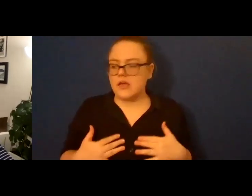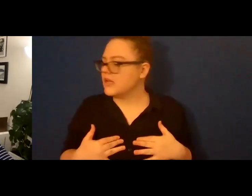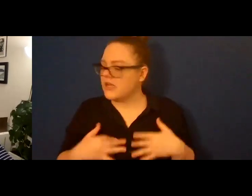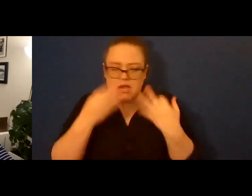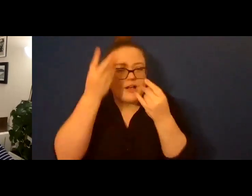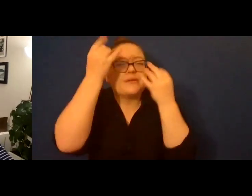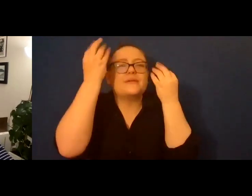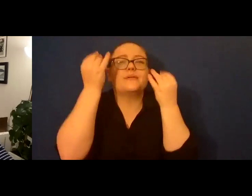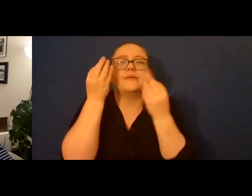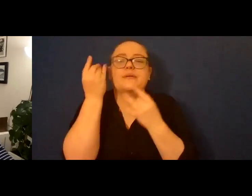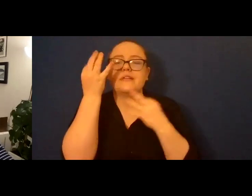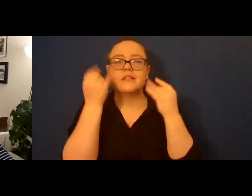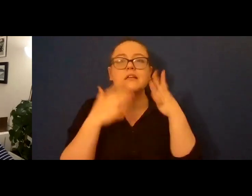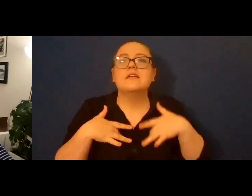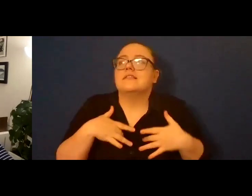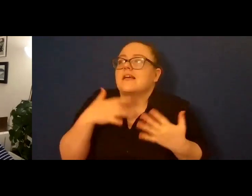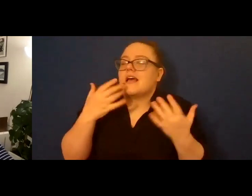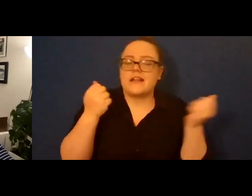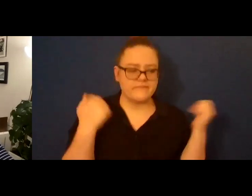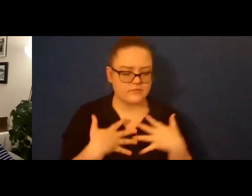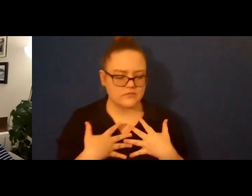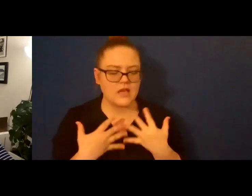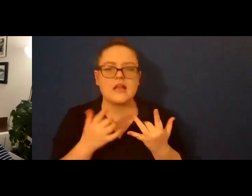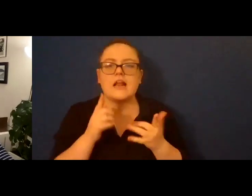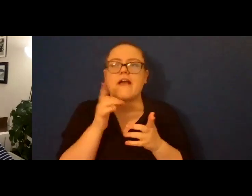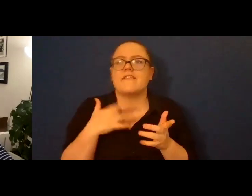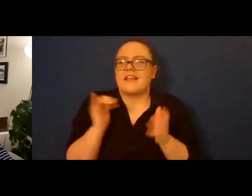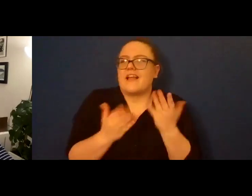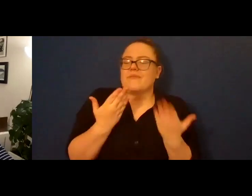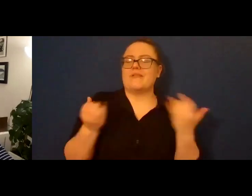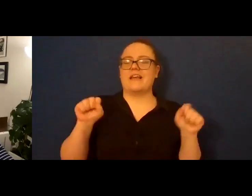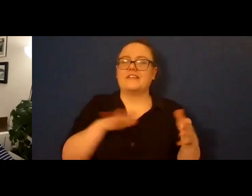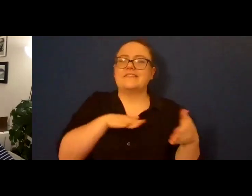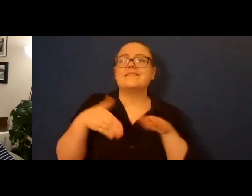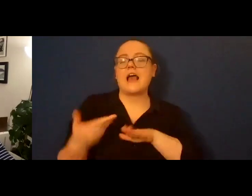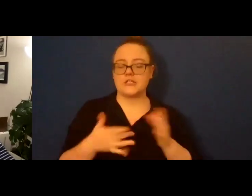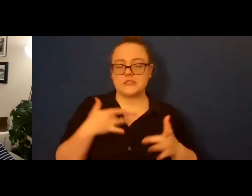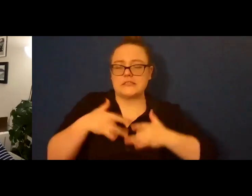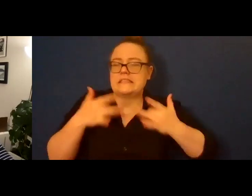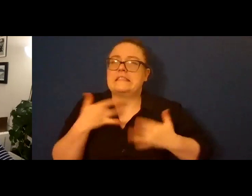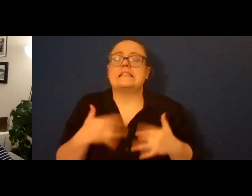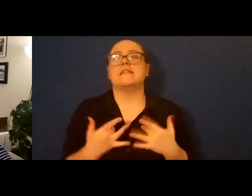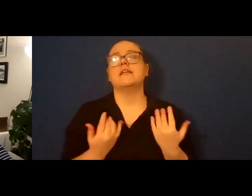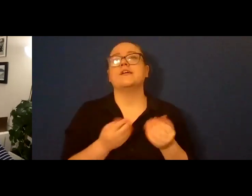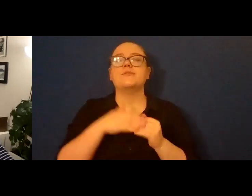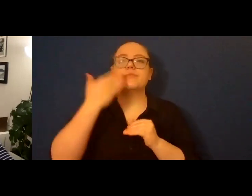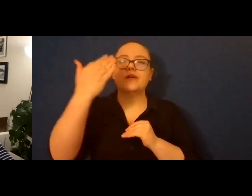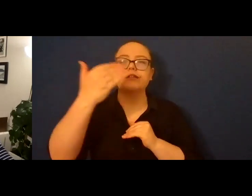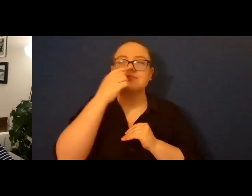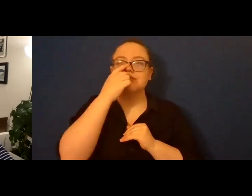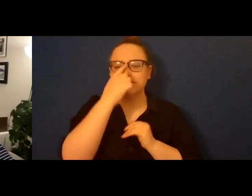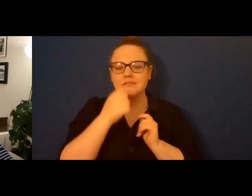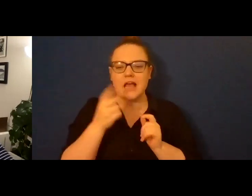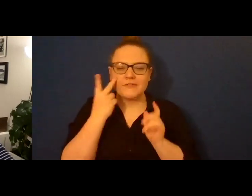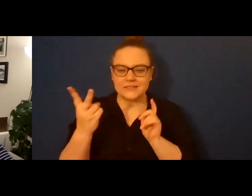thrilled and afraid I might combust, might simply die of feeling too much. I watched nature specials on public television and